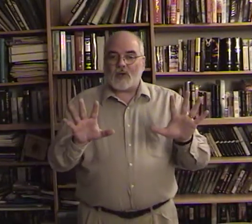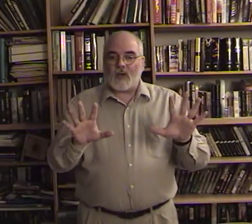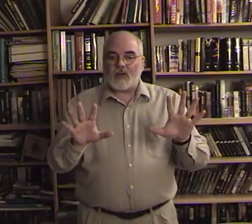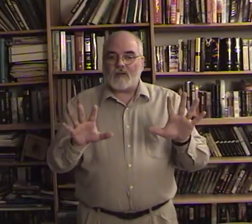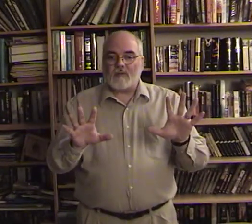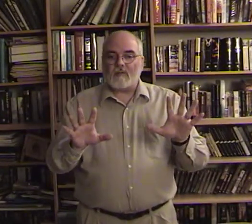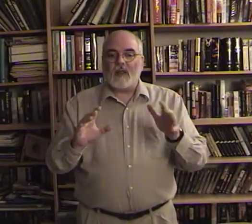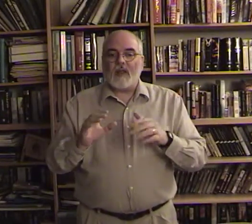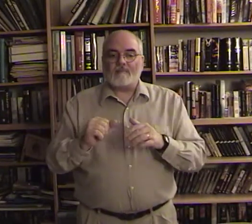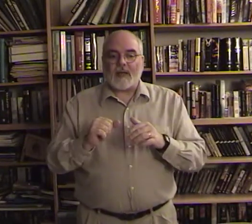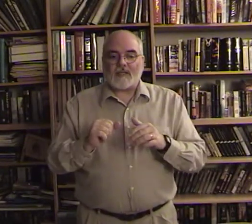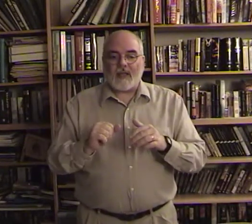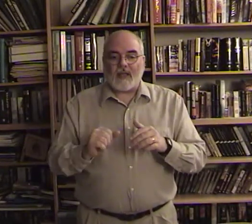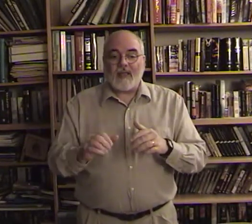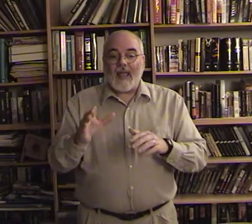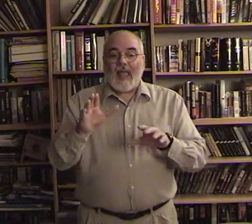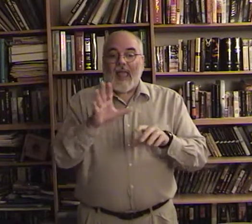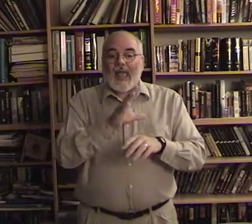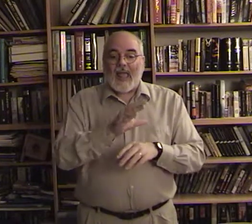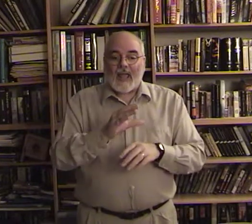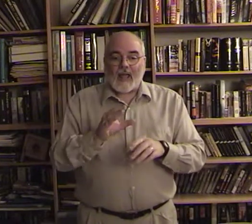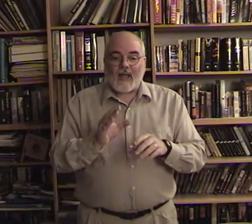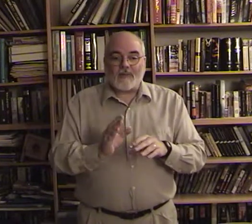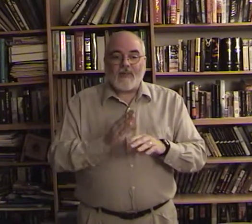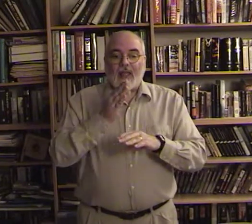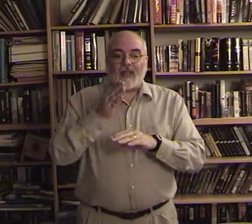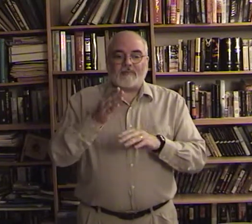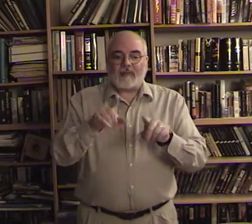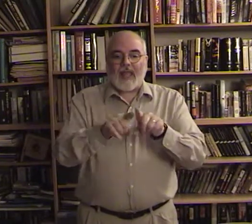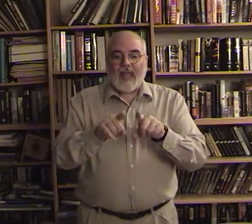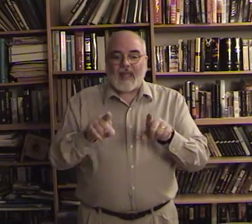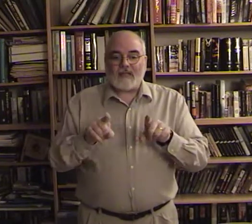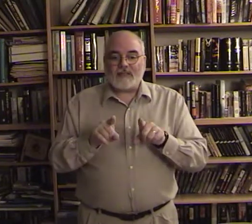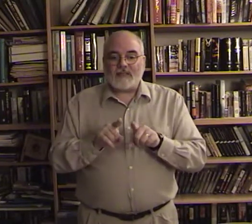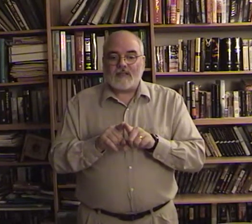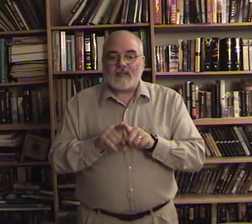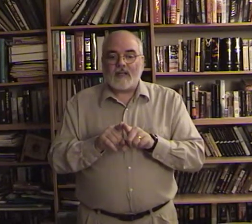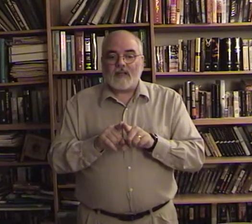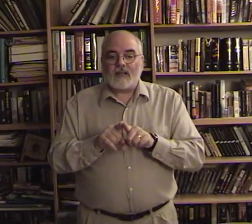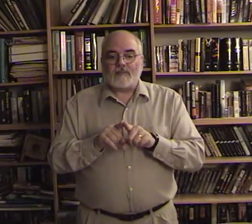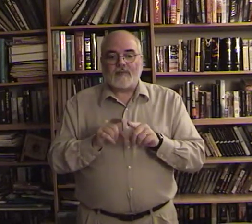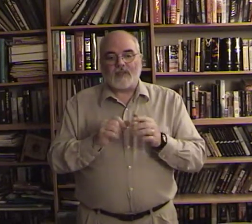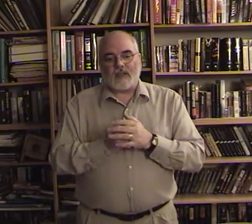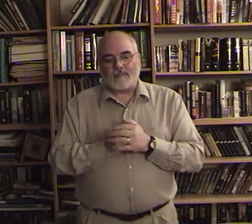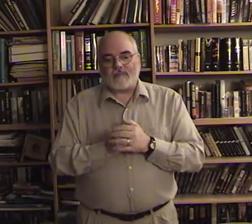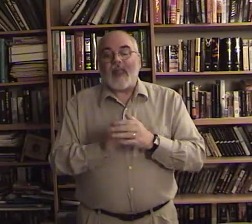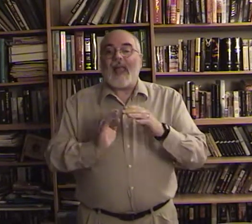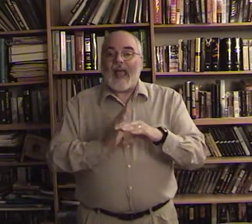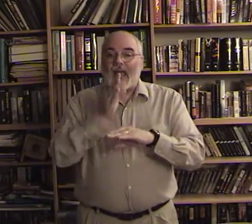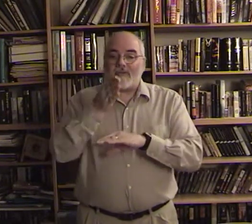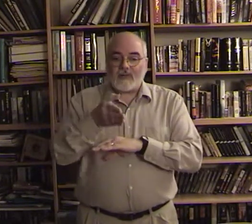talking by saying uh as i think after